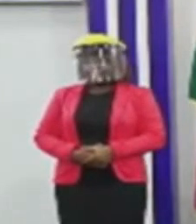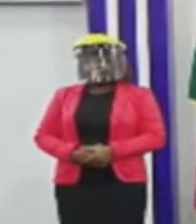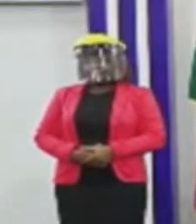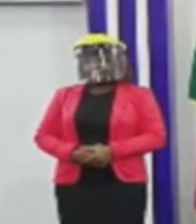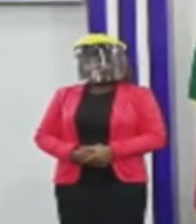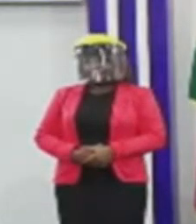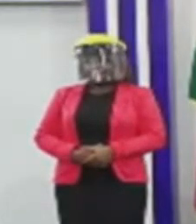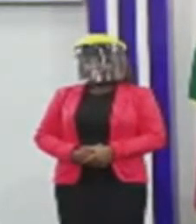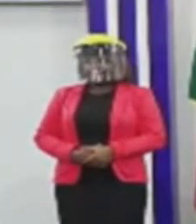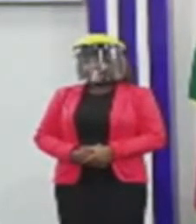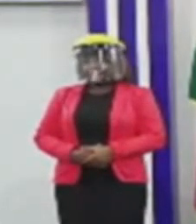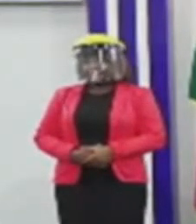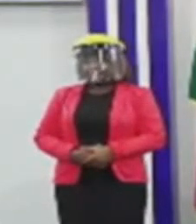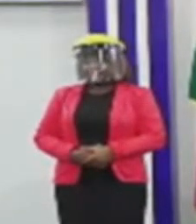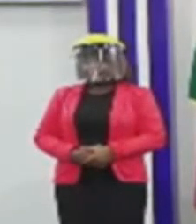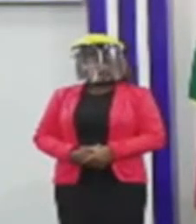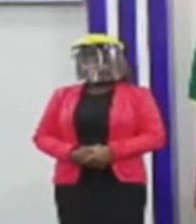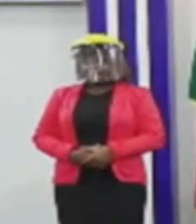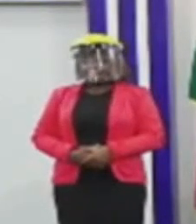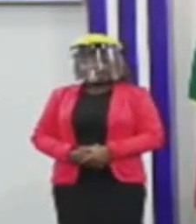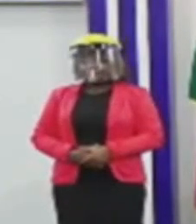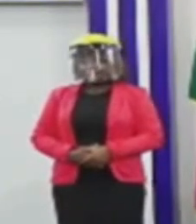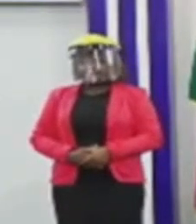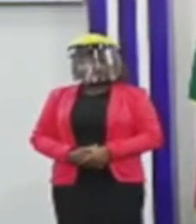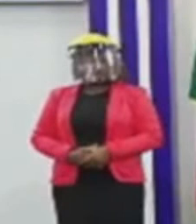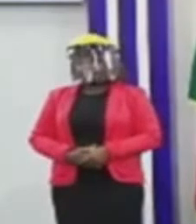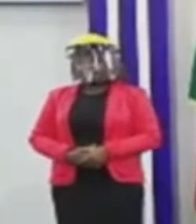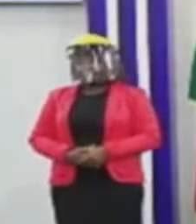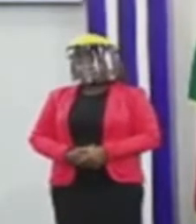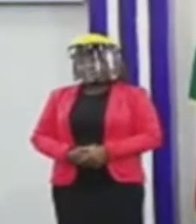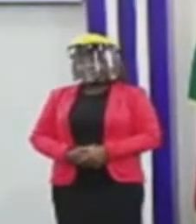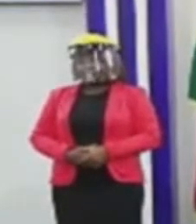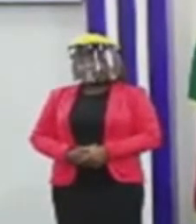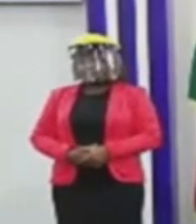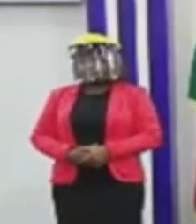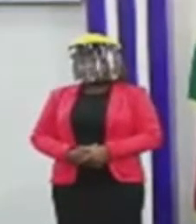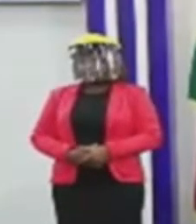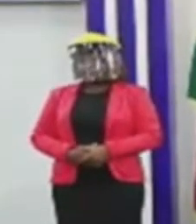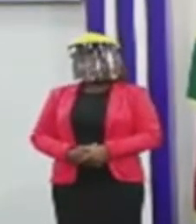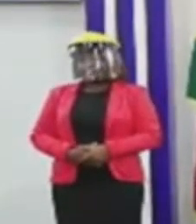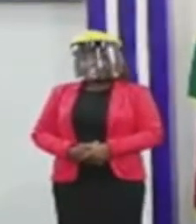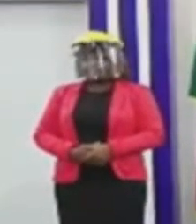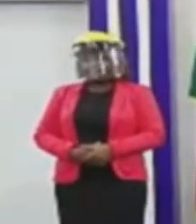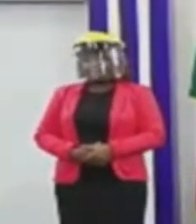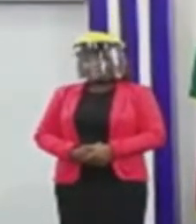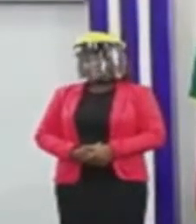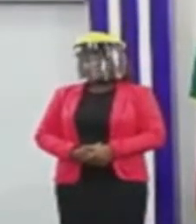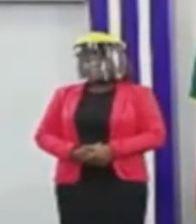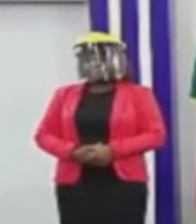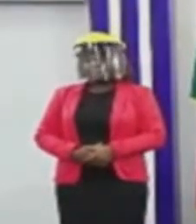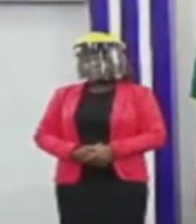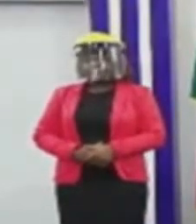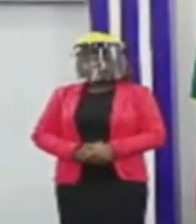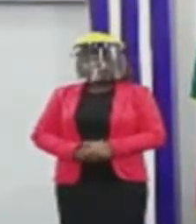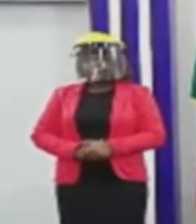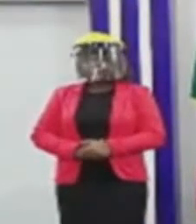a probably public maybe a punishment we are not saying punishment for my mom instead of non-custodial sentence